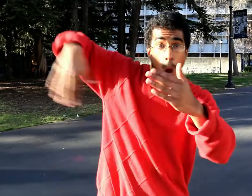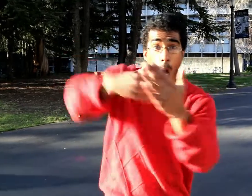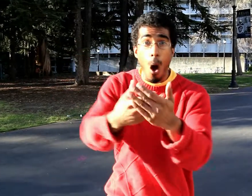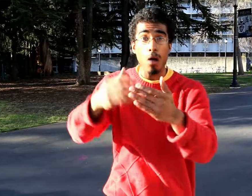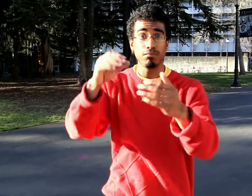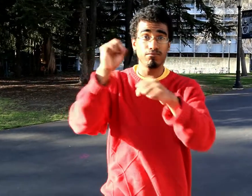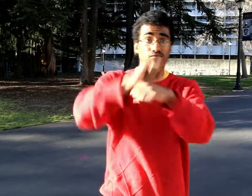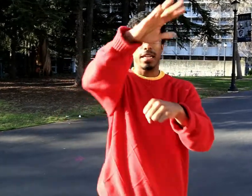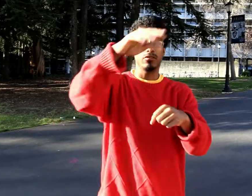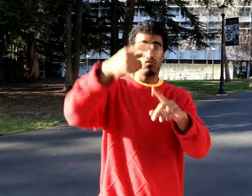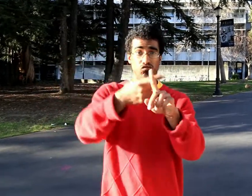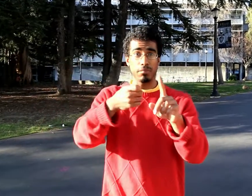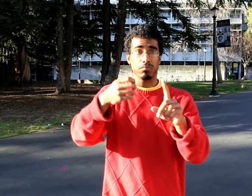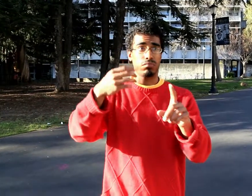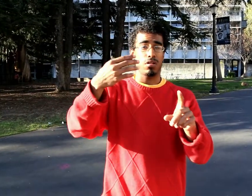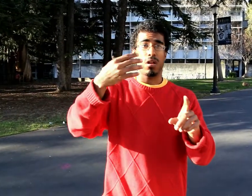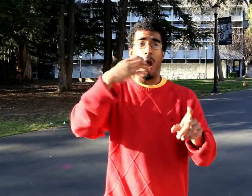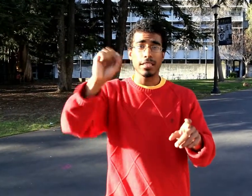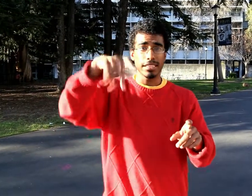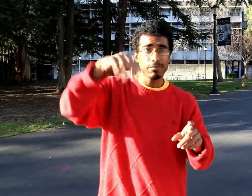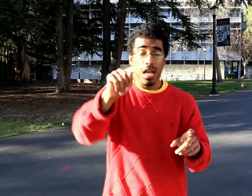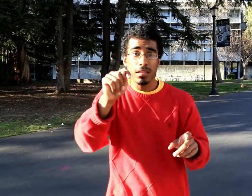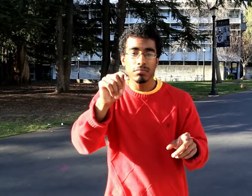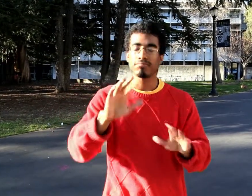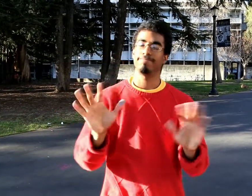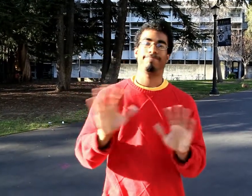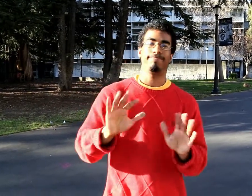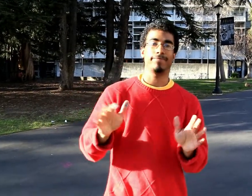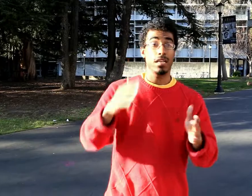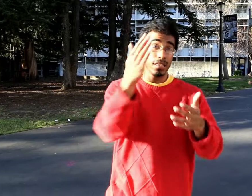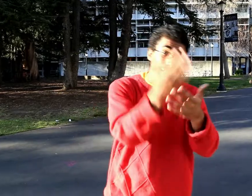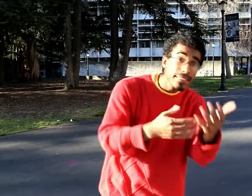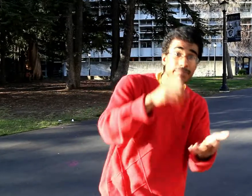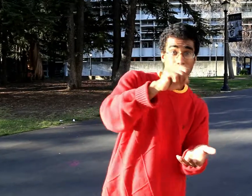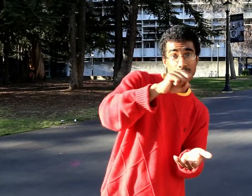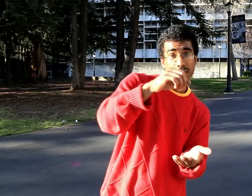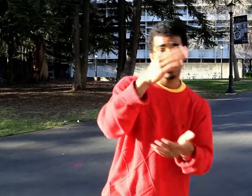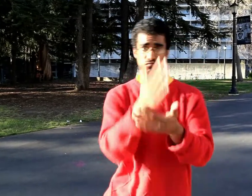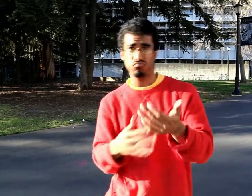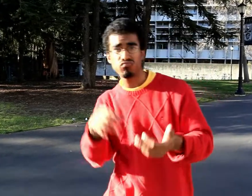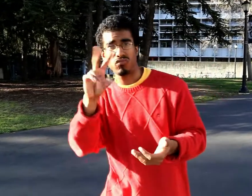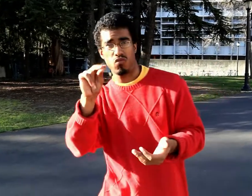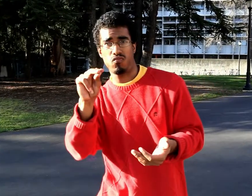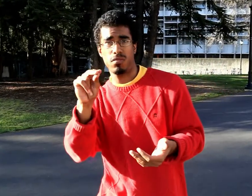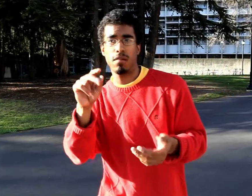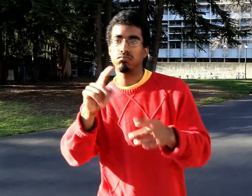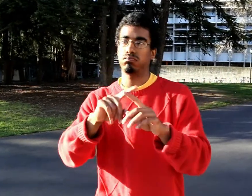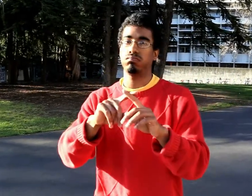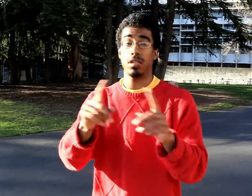Now does that mean that all mountains come from hot spots? No. Some yes, and some no. But